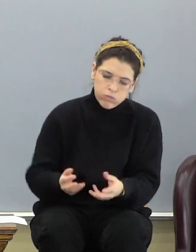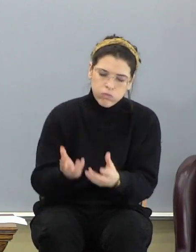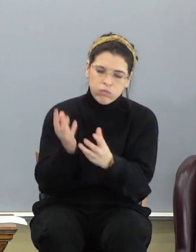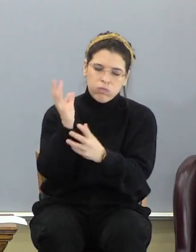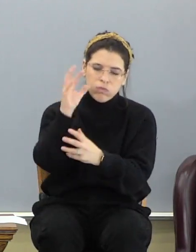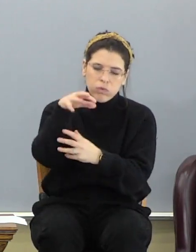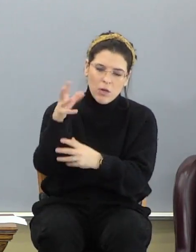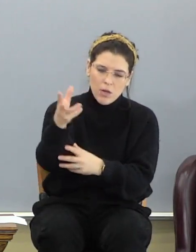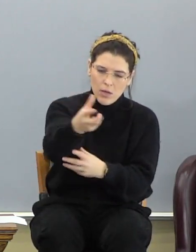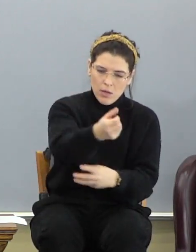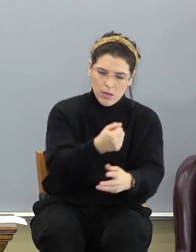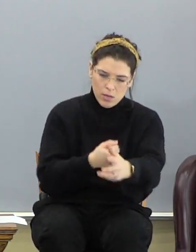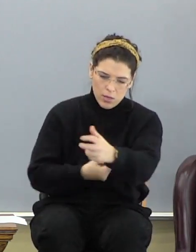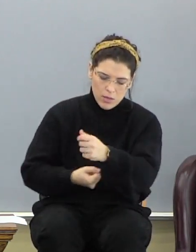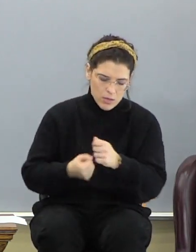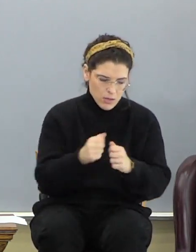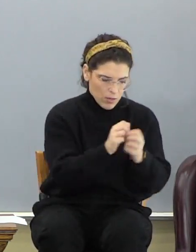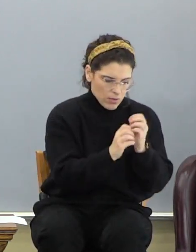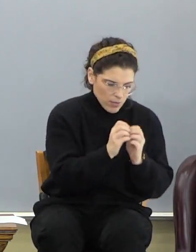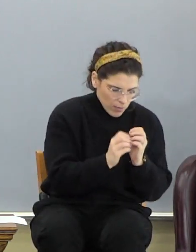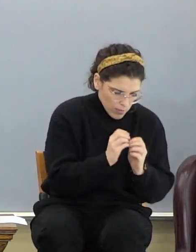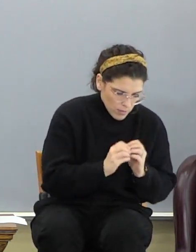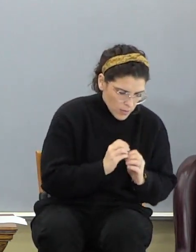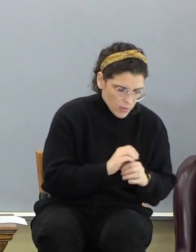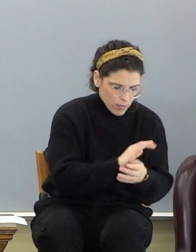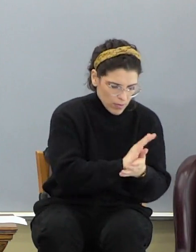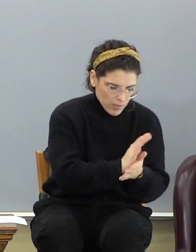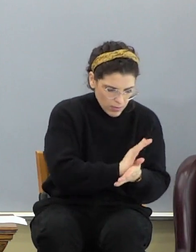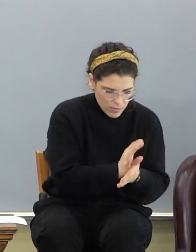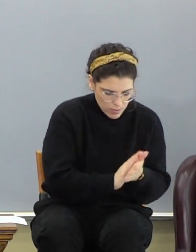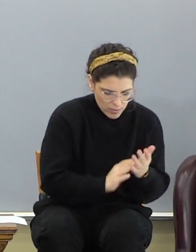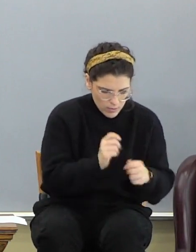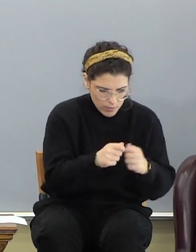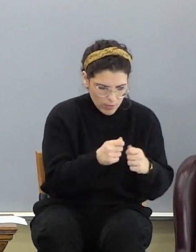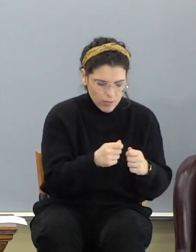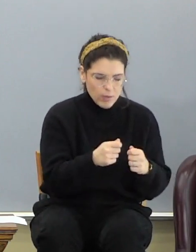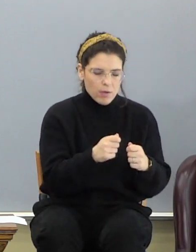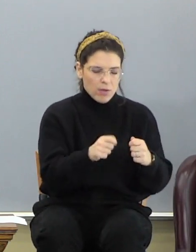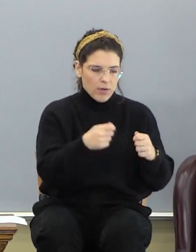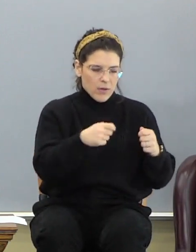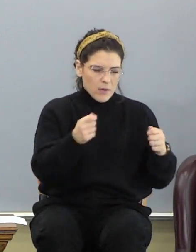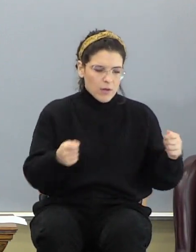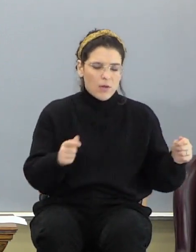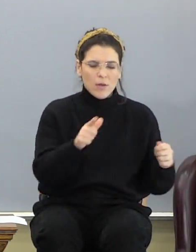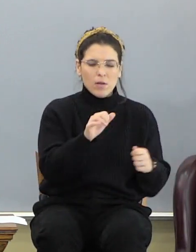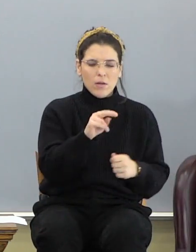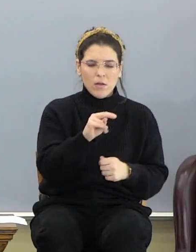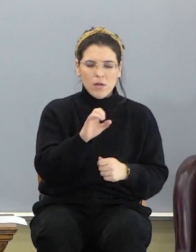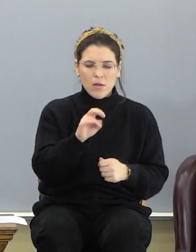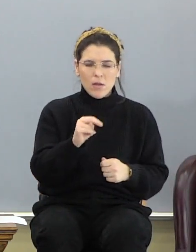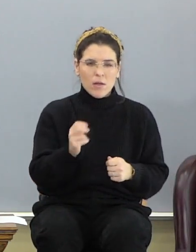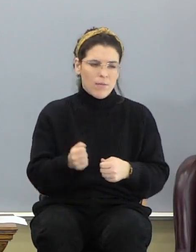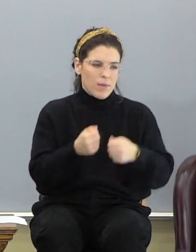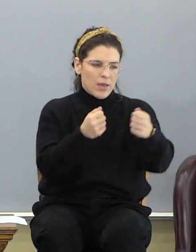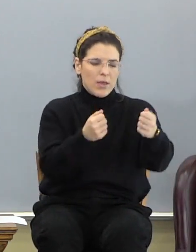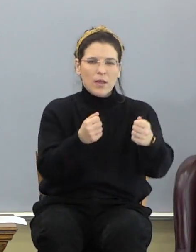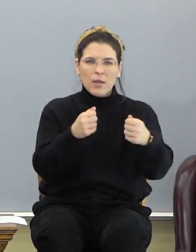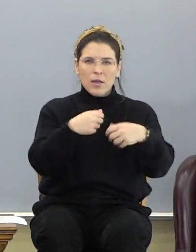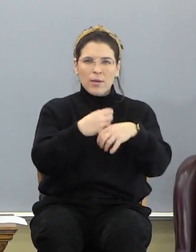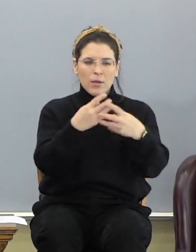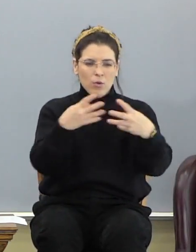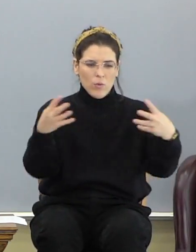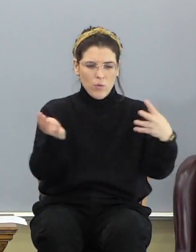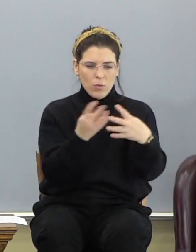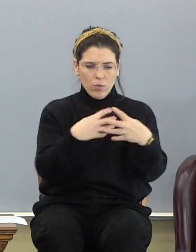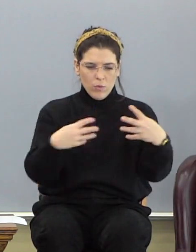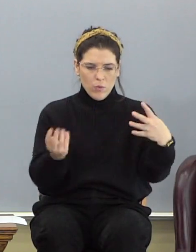Then you have to take it after you've harvested it and process it into linen, manufacturing plant. Then you have to take that linen and take it to a textile industry and make